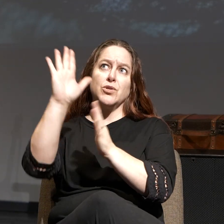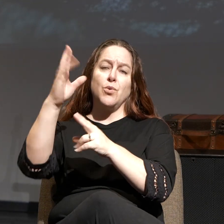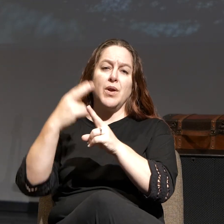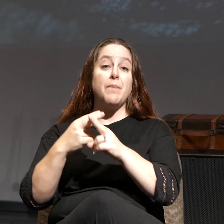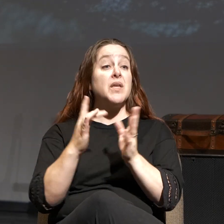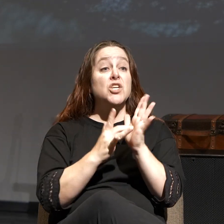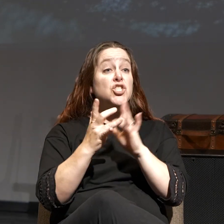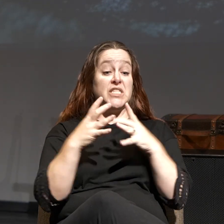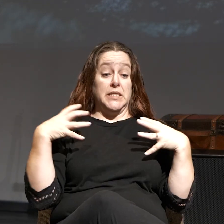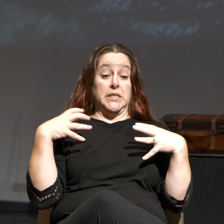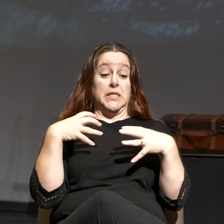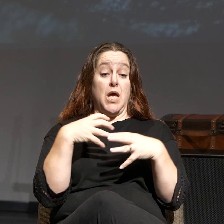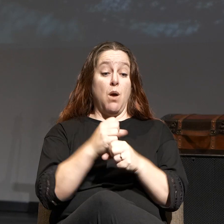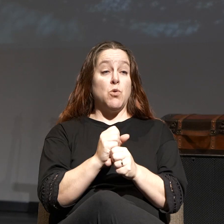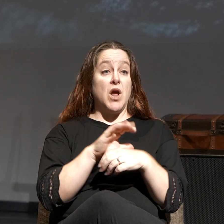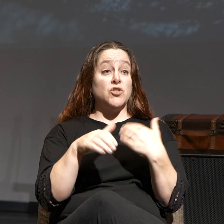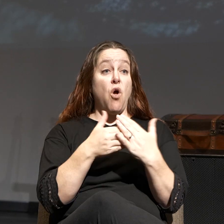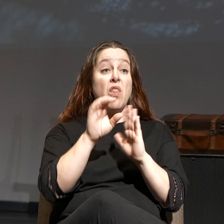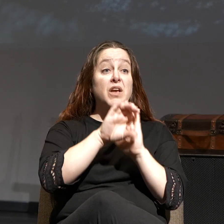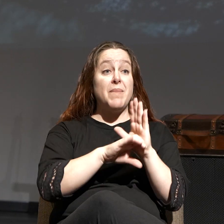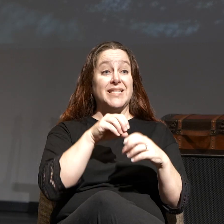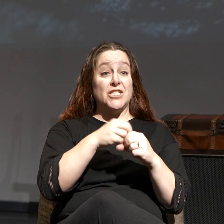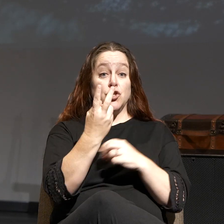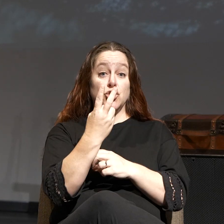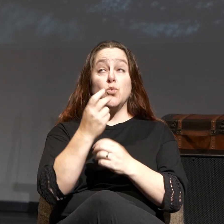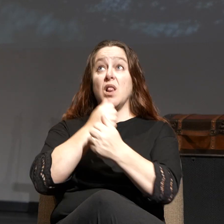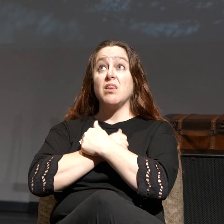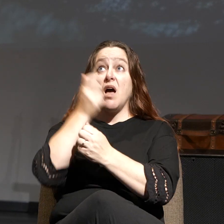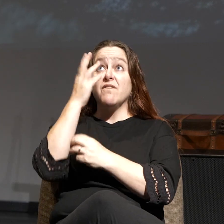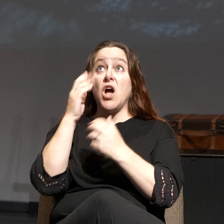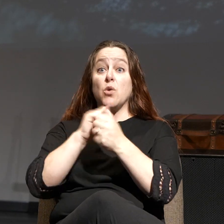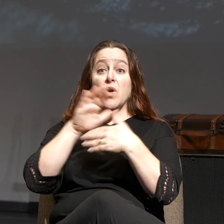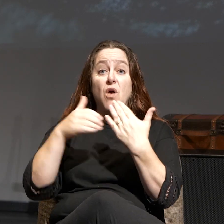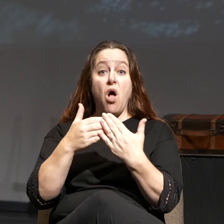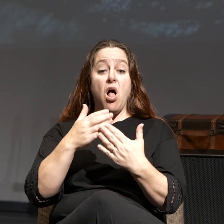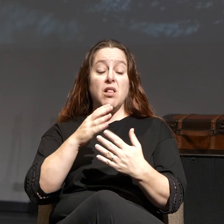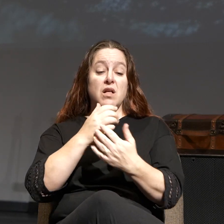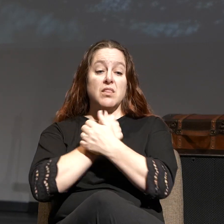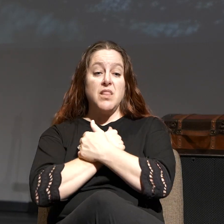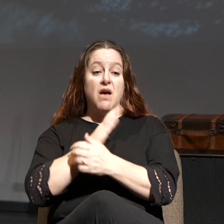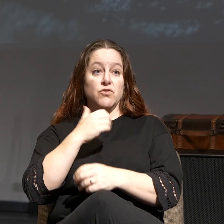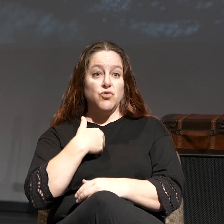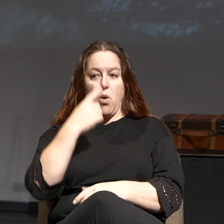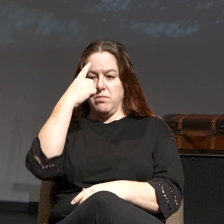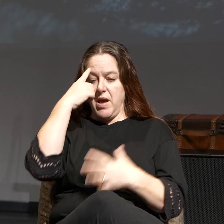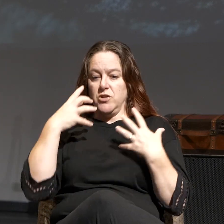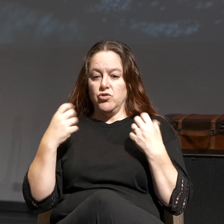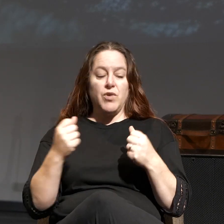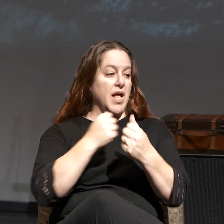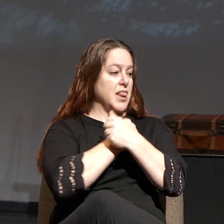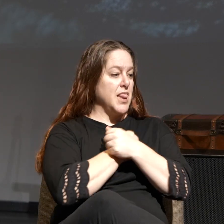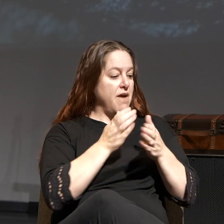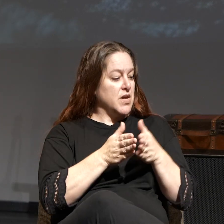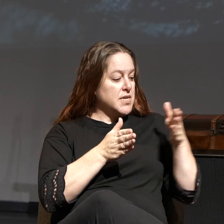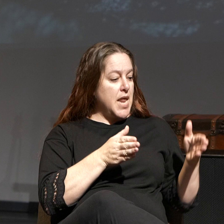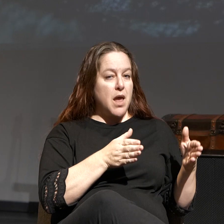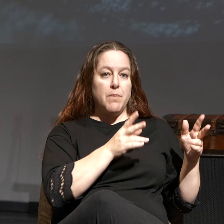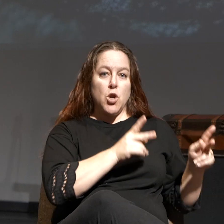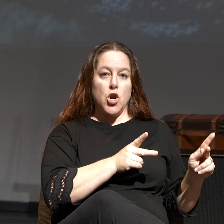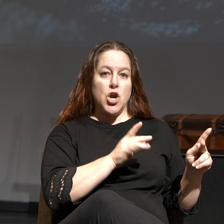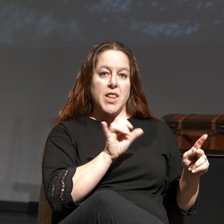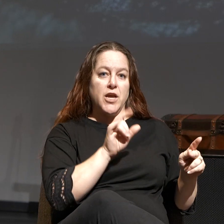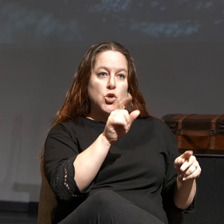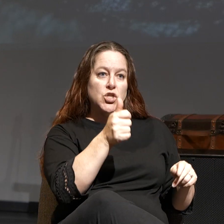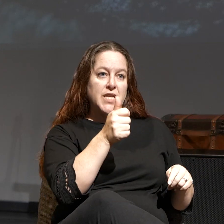summarized all of his commandments and two. Remember, love God with all your heart, soul, mind, and strength. Love your neighbor as yourself. Boom, there it is.